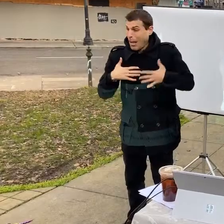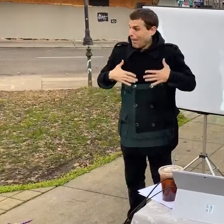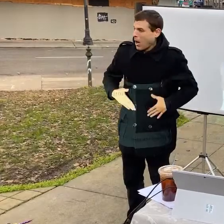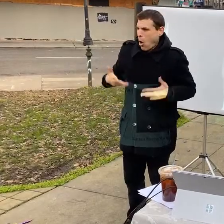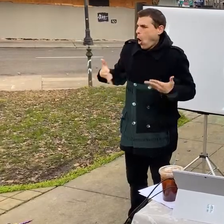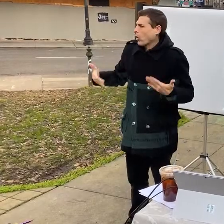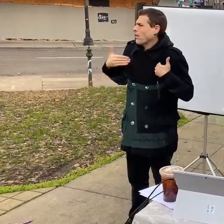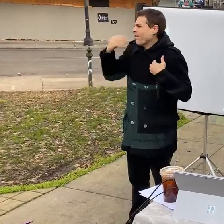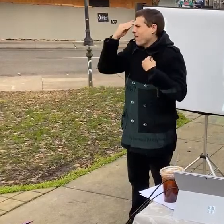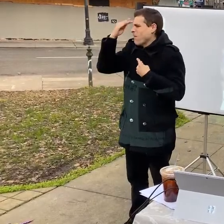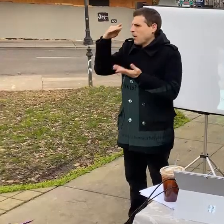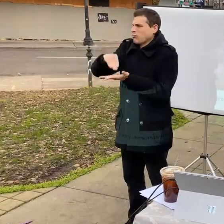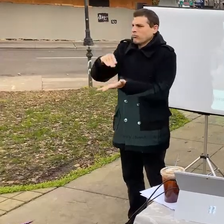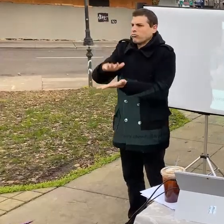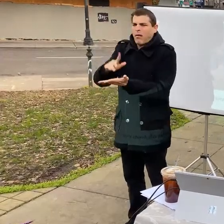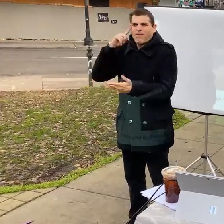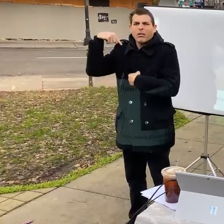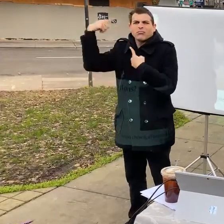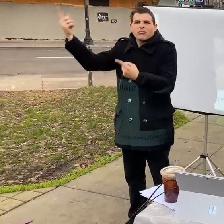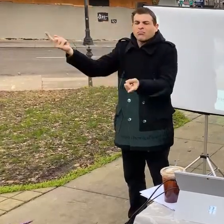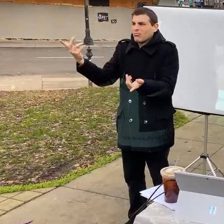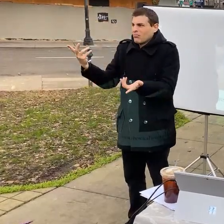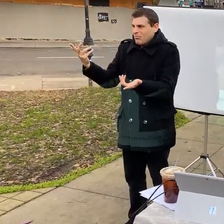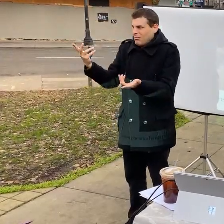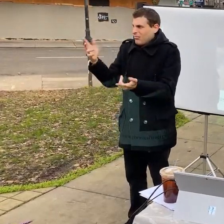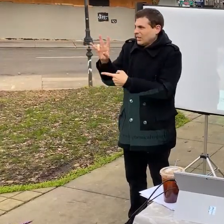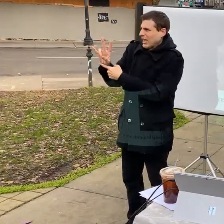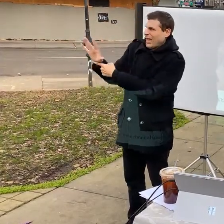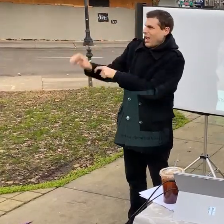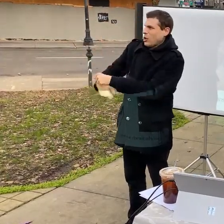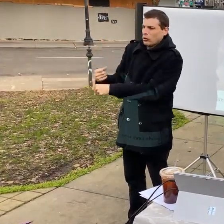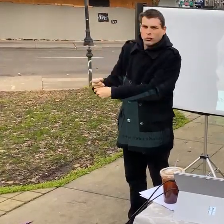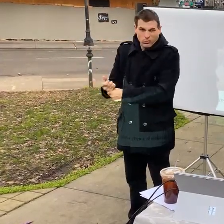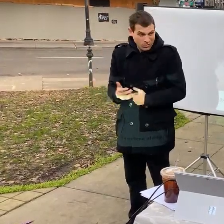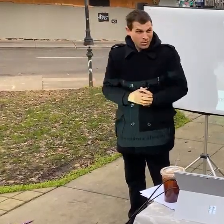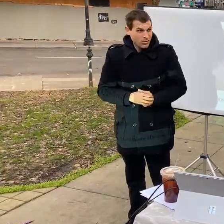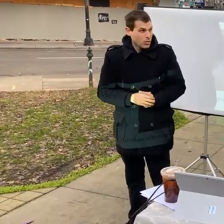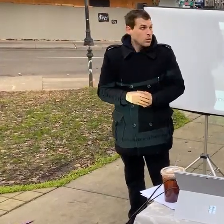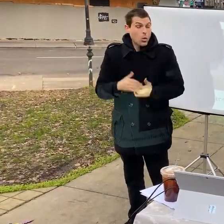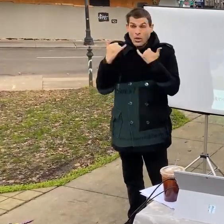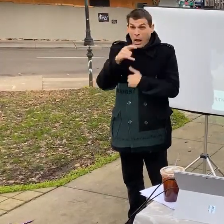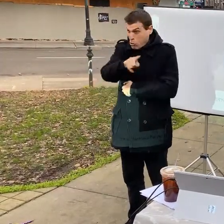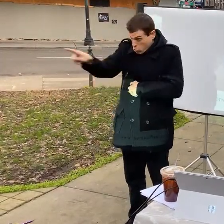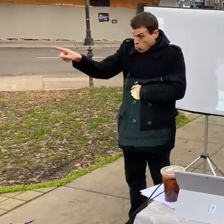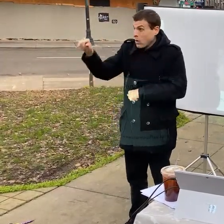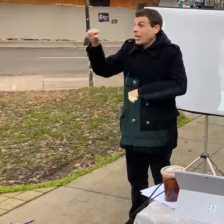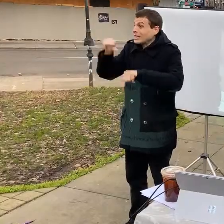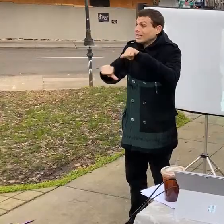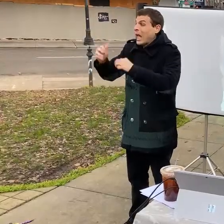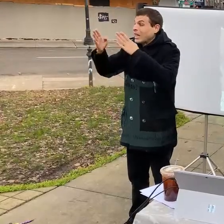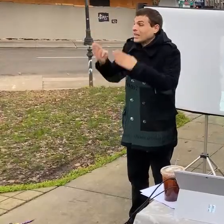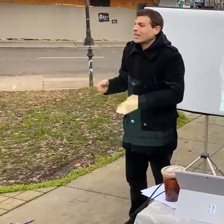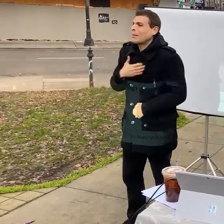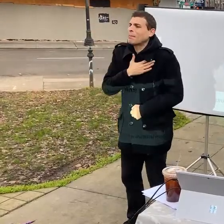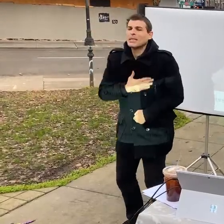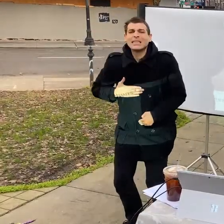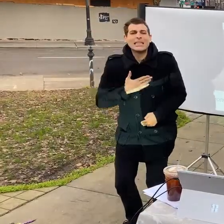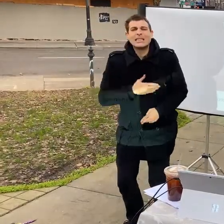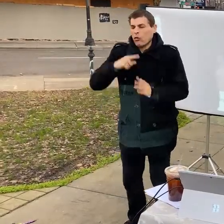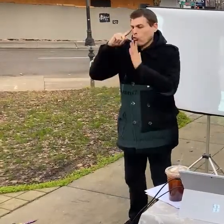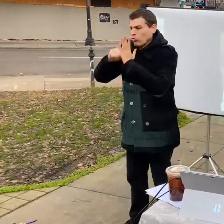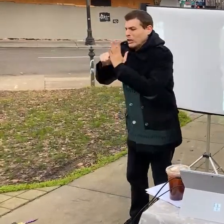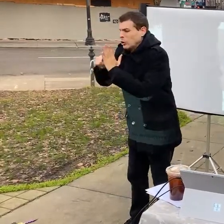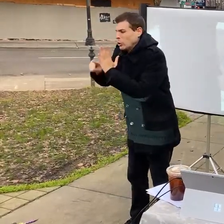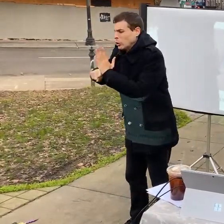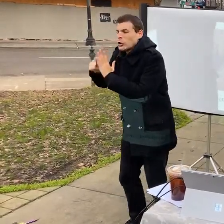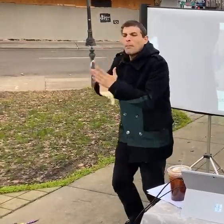for three quarters of a century right so we need scientists to break through this communication barrier and to do